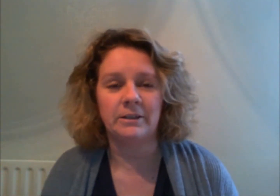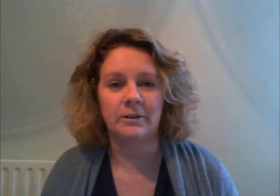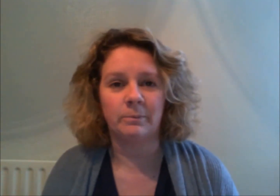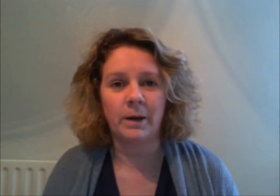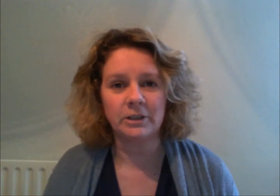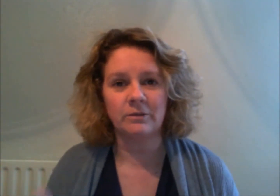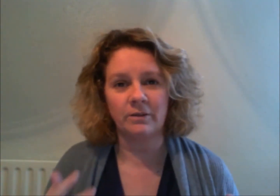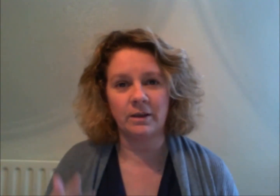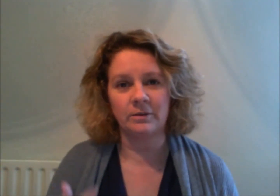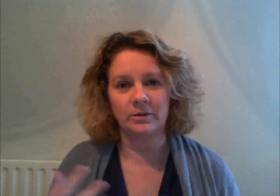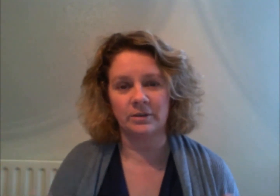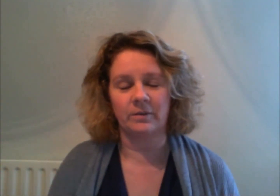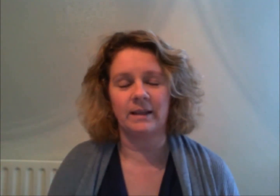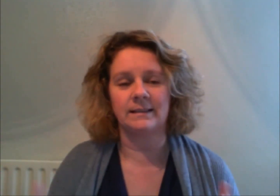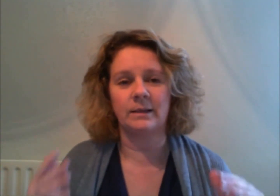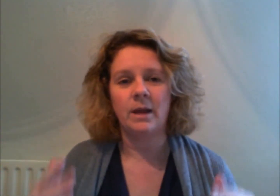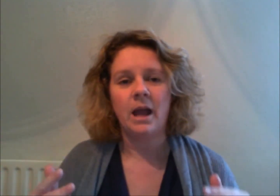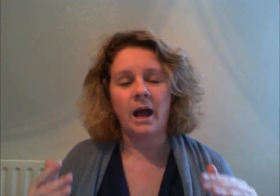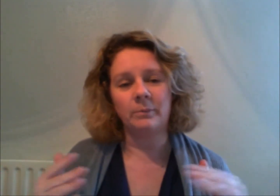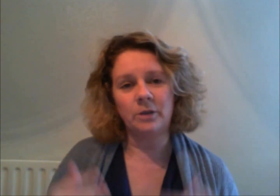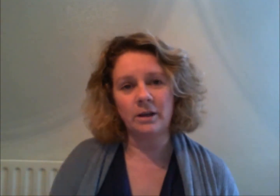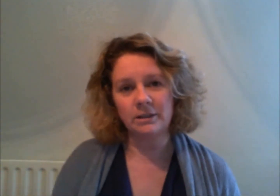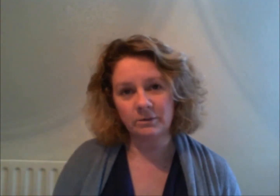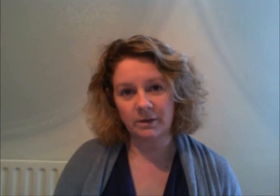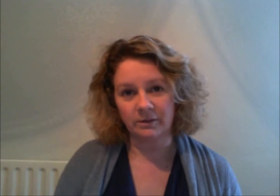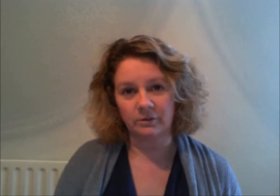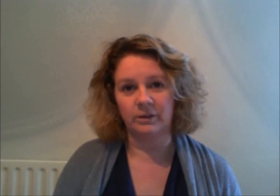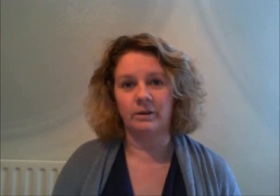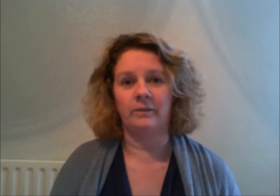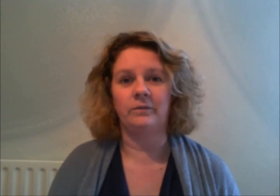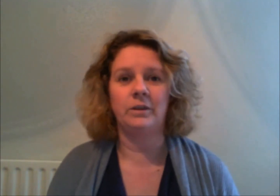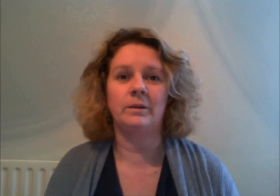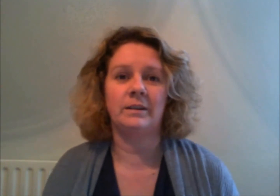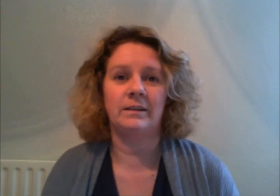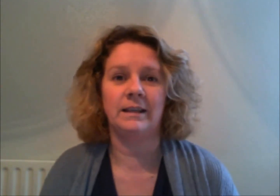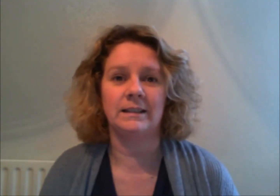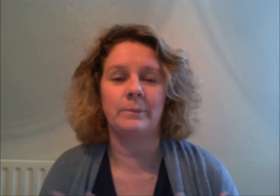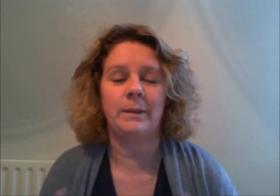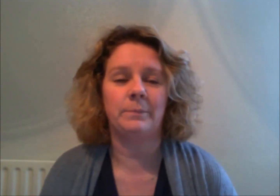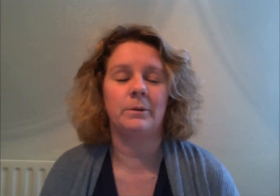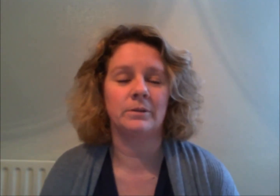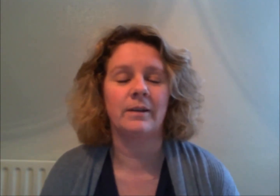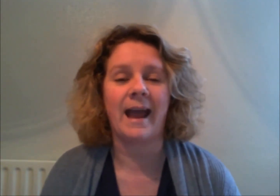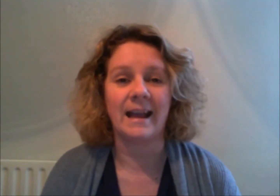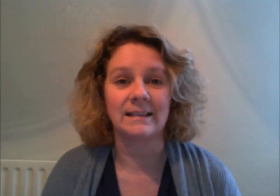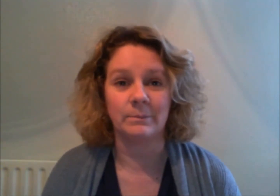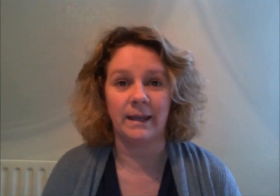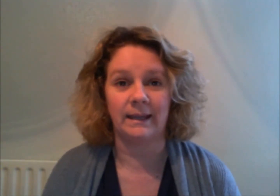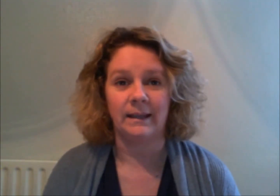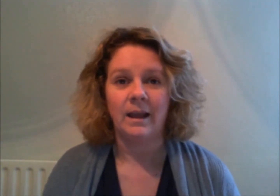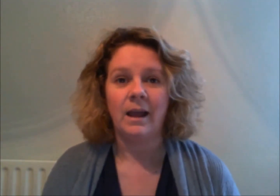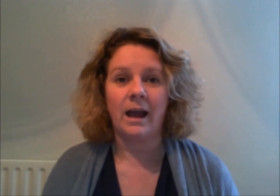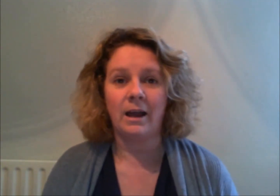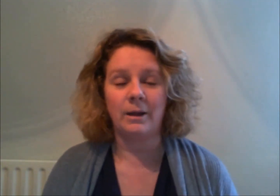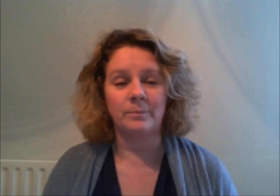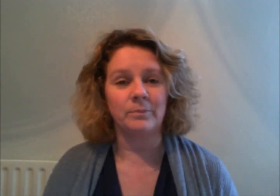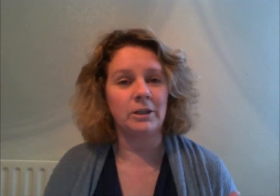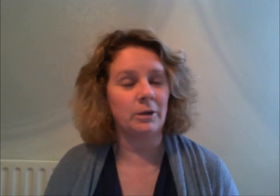enough pressure on those sorts of things so I'm going to run through a few of the things that people ask me you know